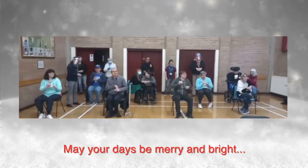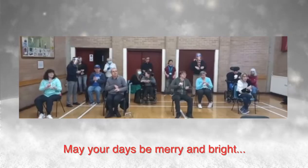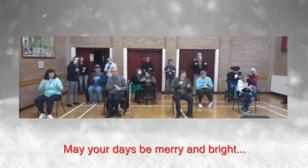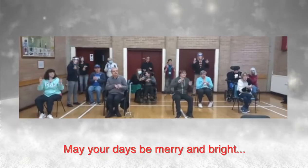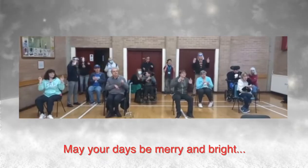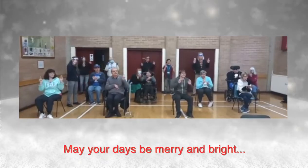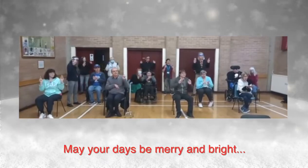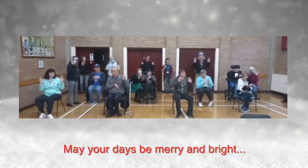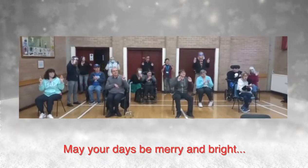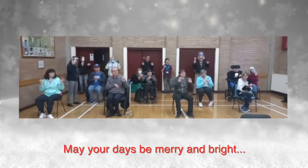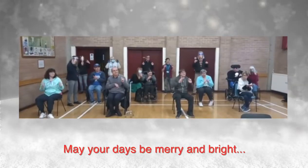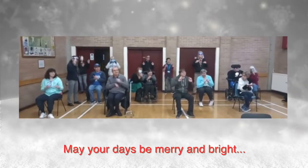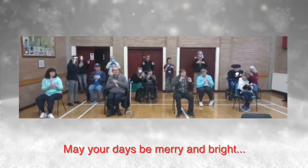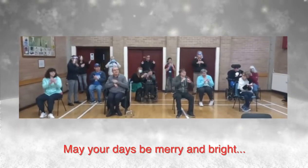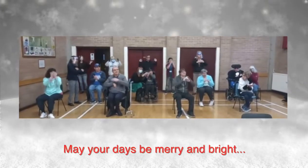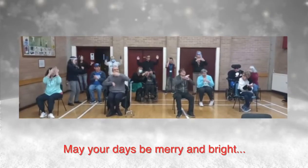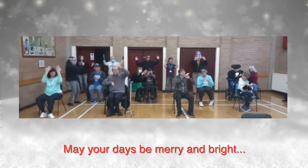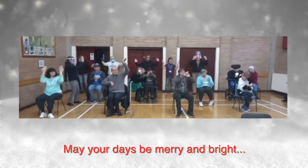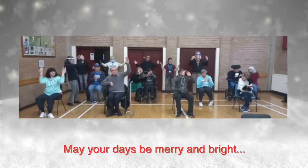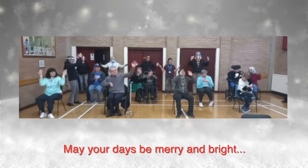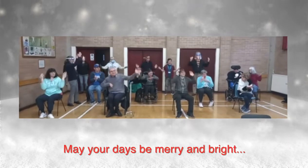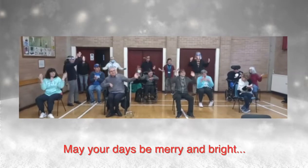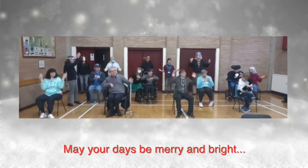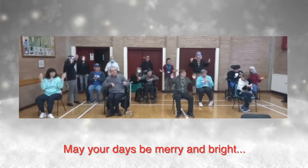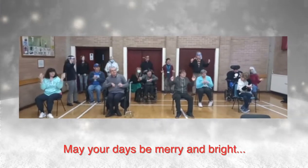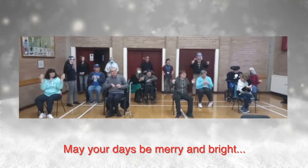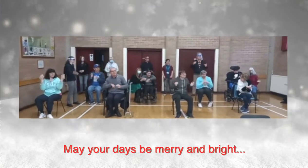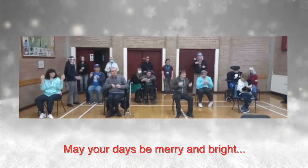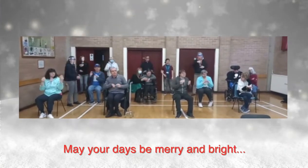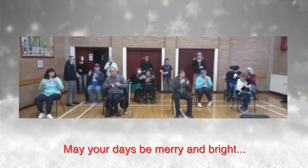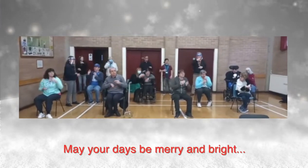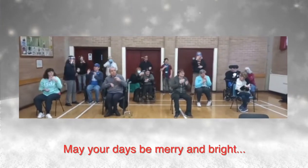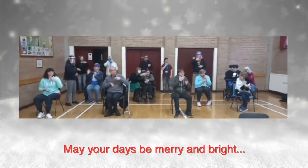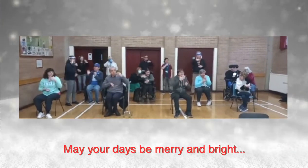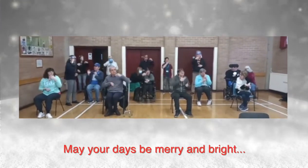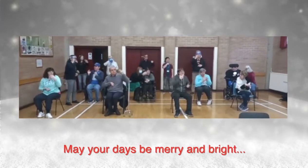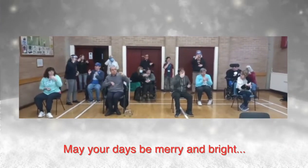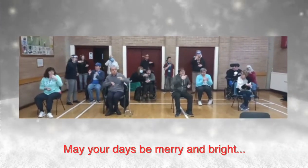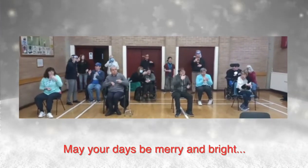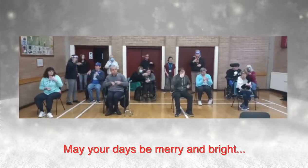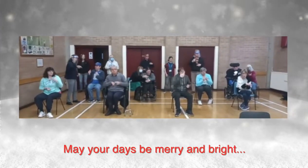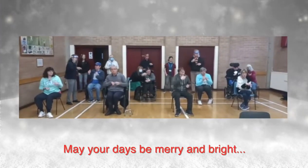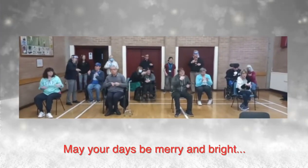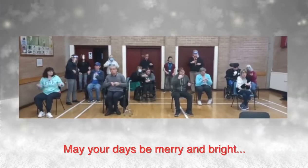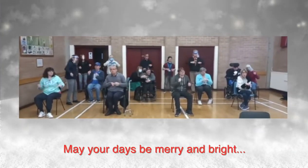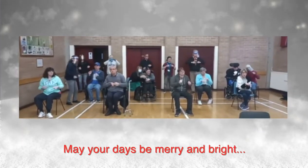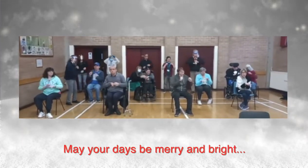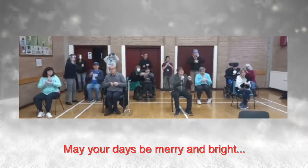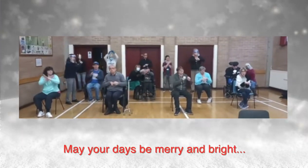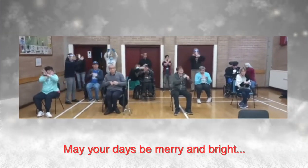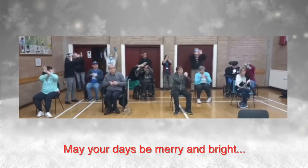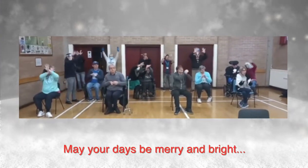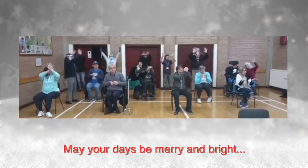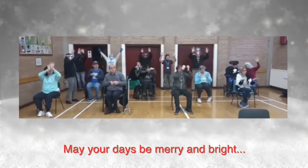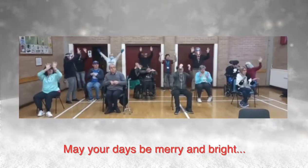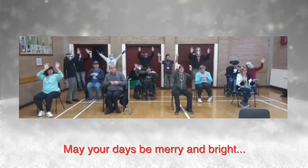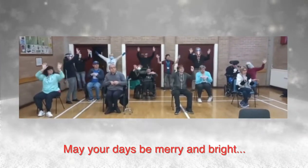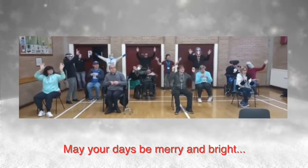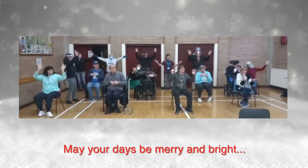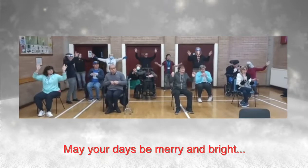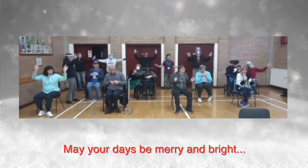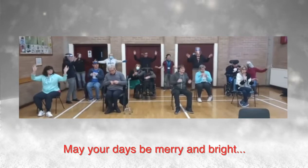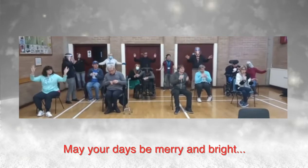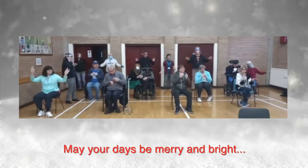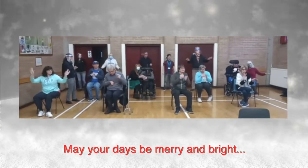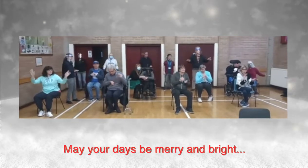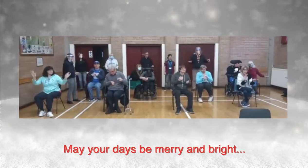May your days be merry and bright